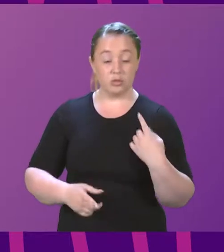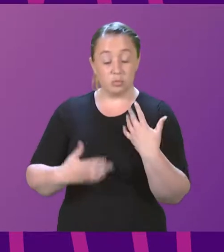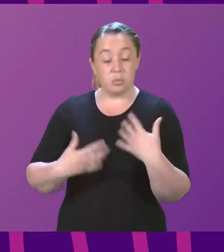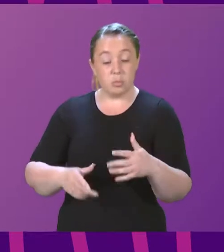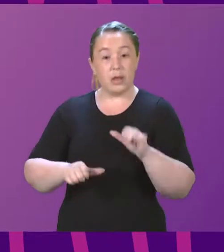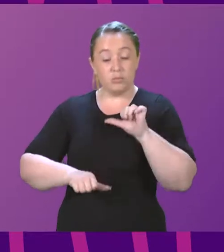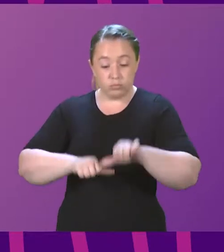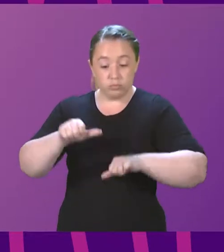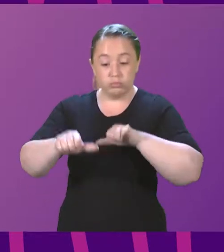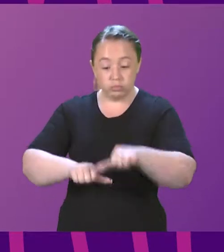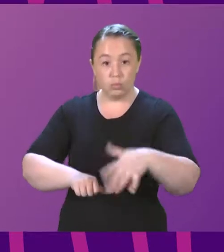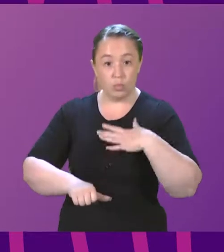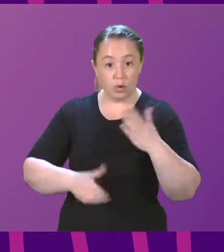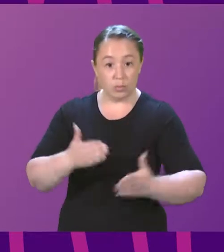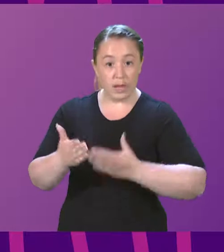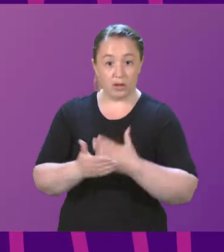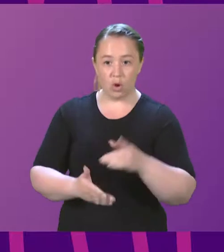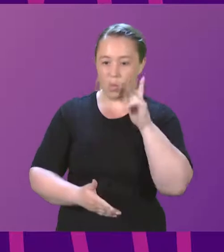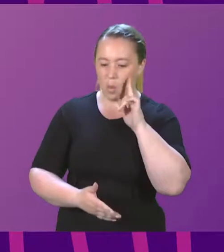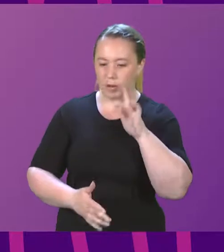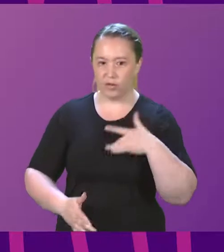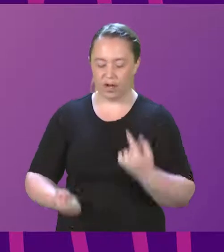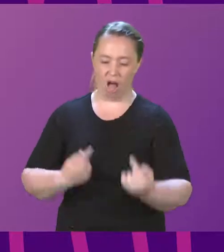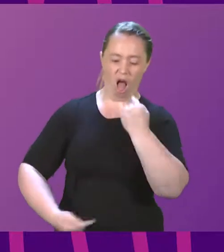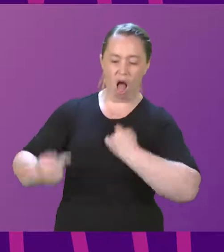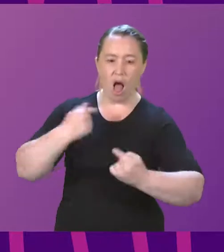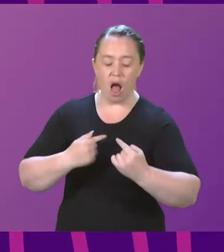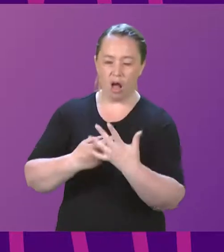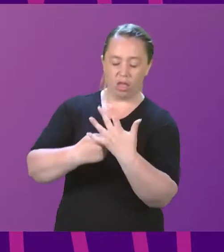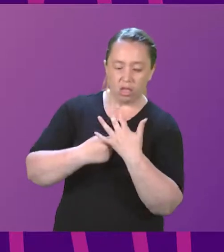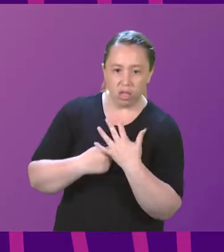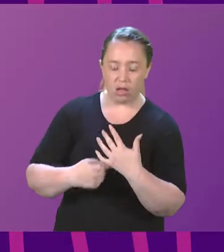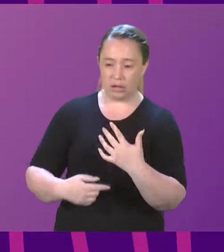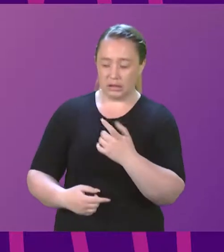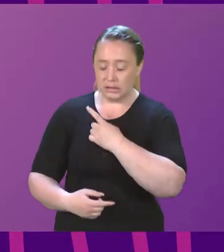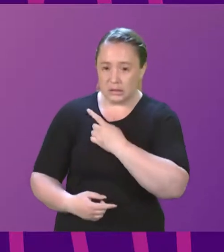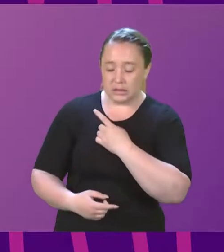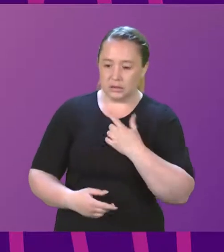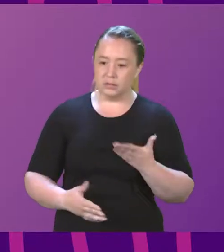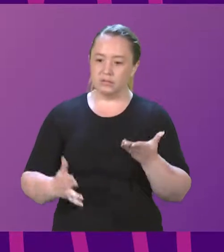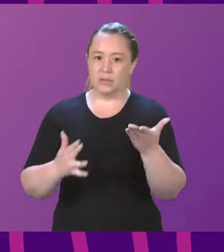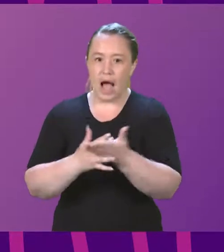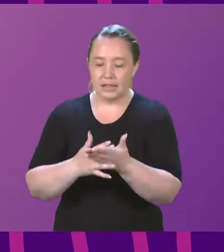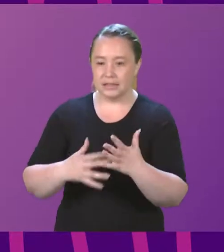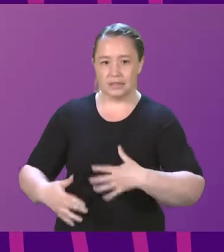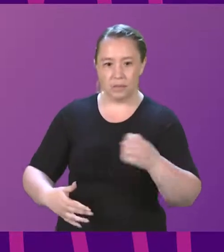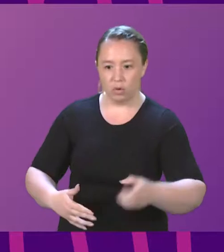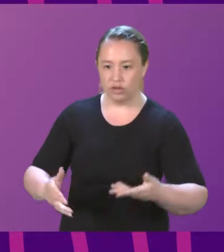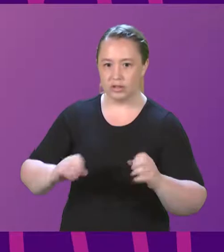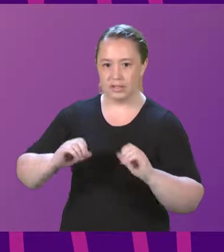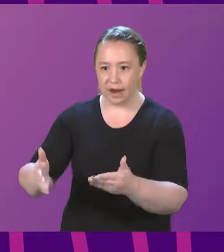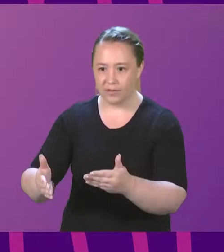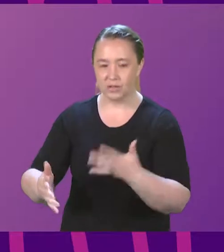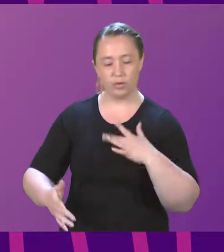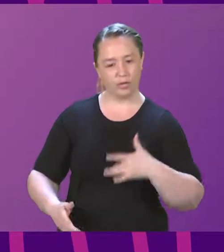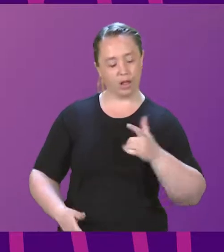in ensuring women do not feel harassed or intimidated when they are accessing abortion services. In